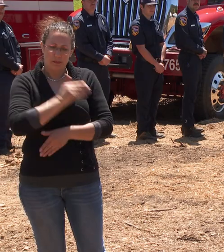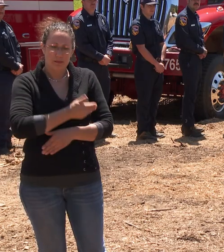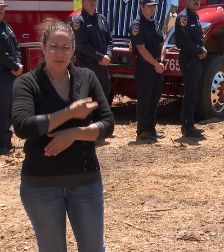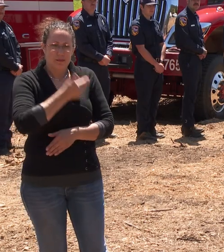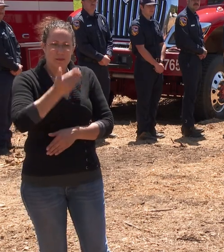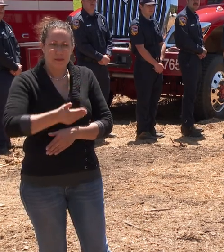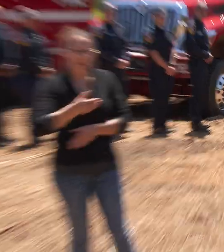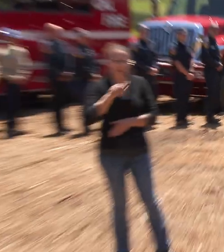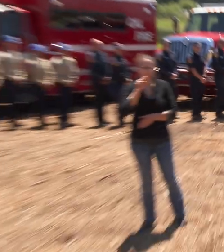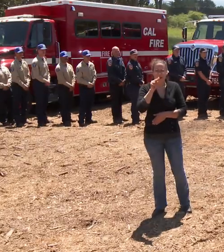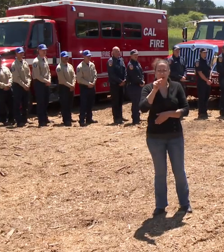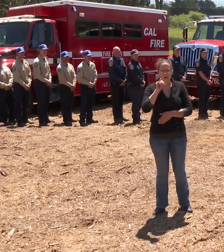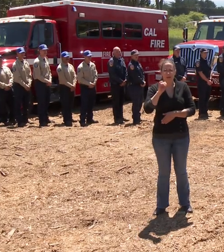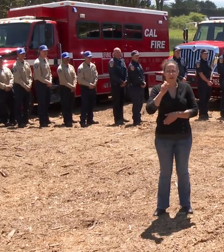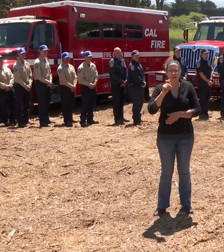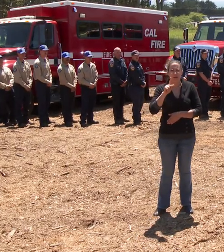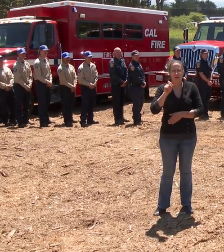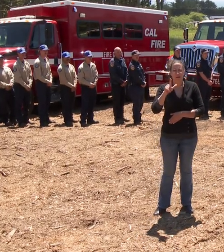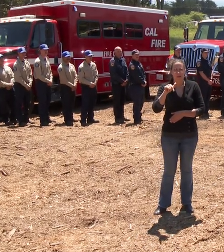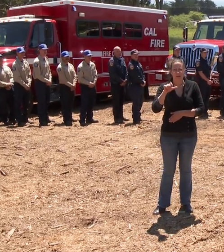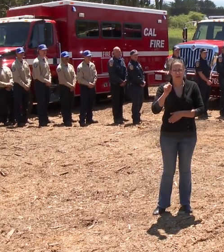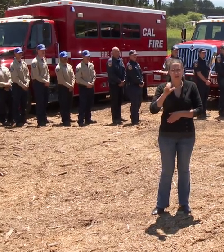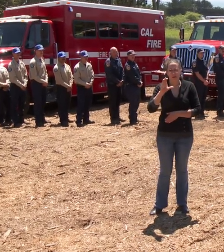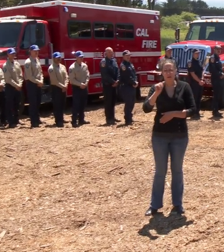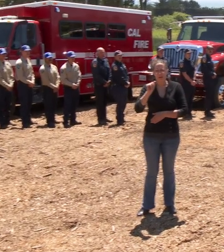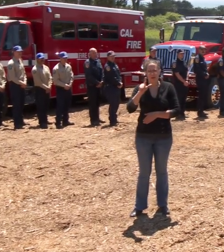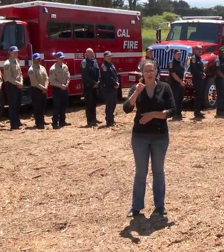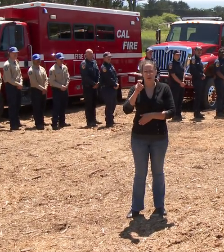Calderon, our San Mateo County Parks Director.